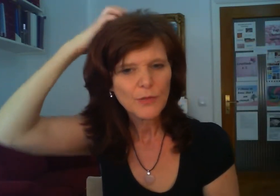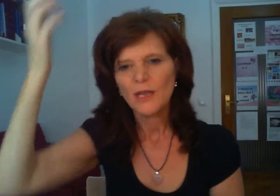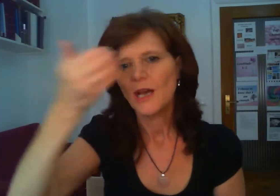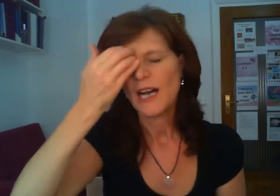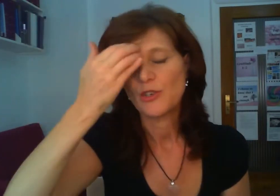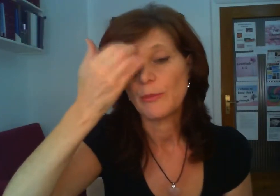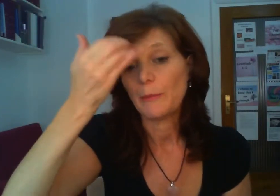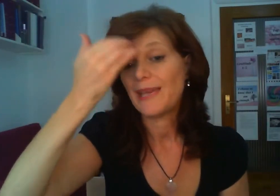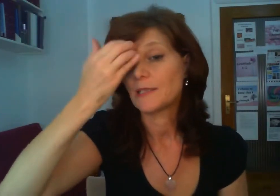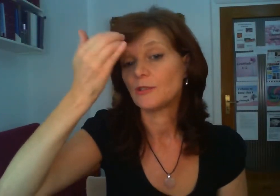i talk about pixels